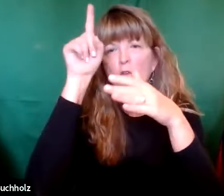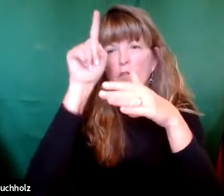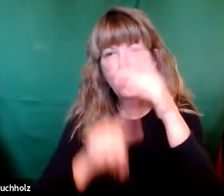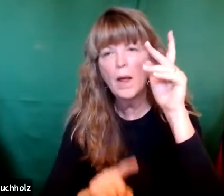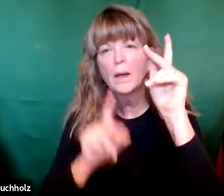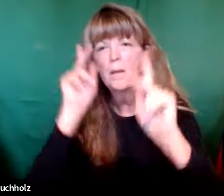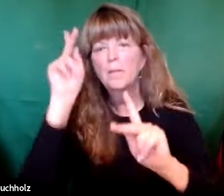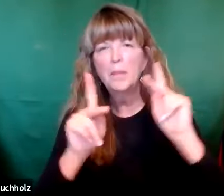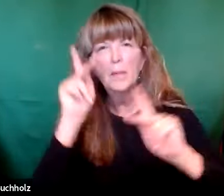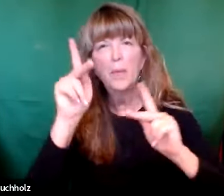We need to listen